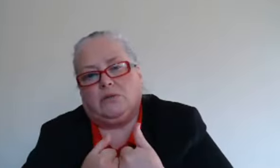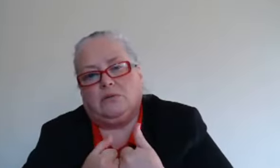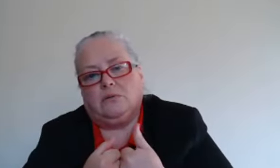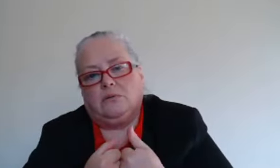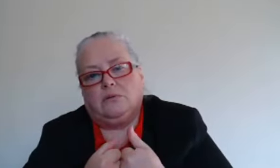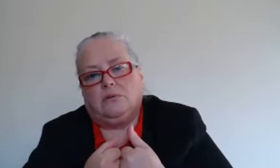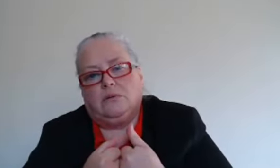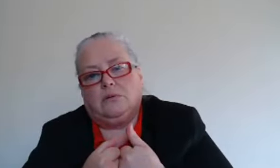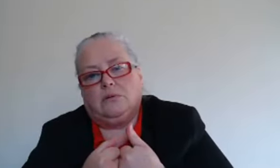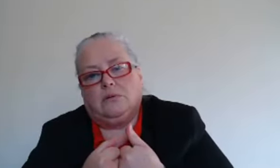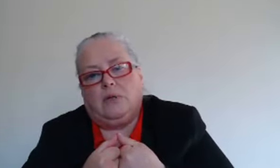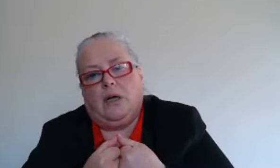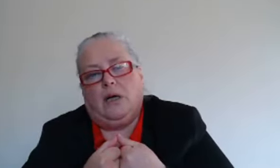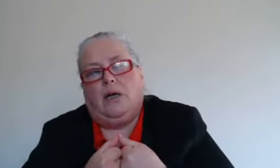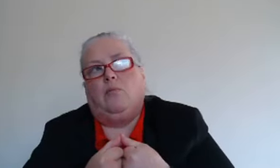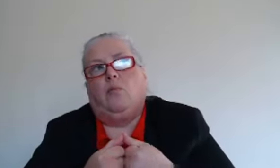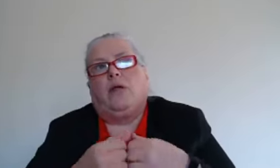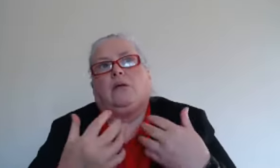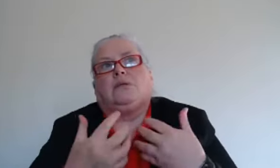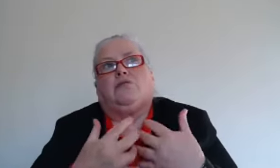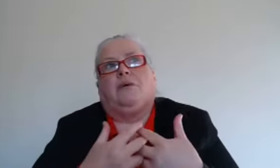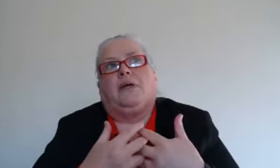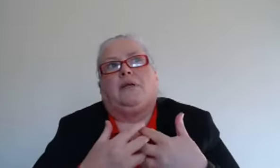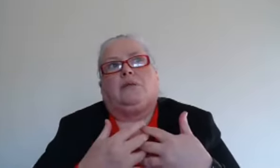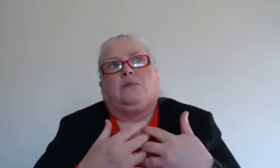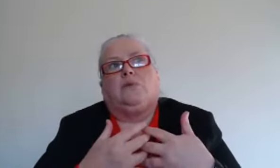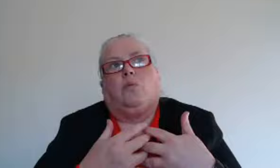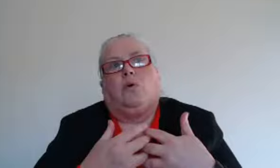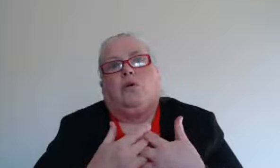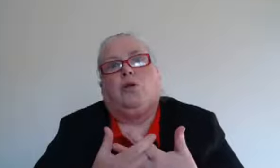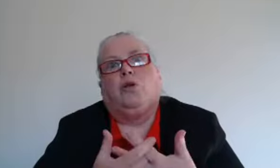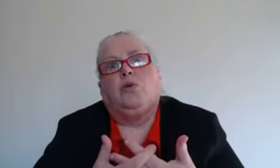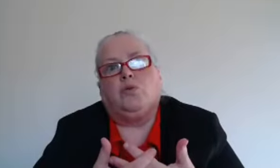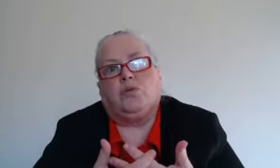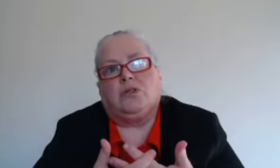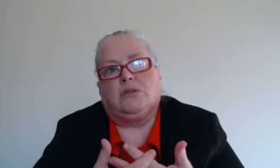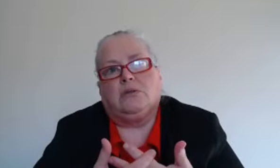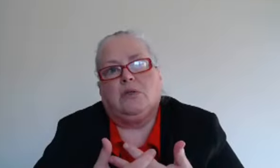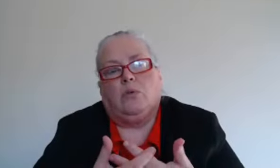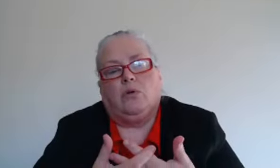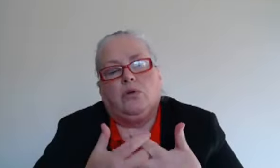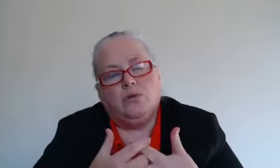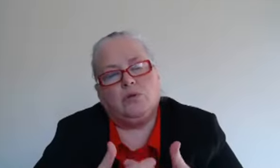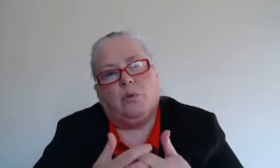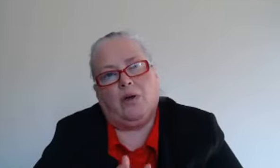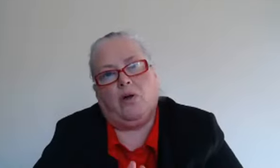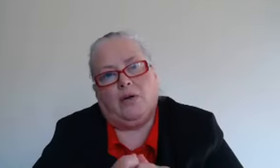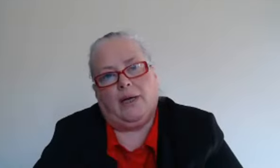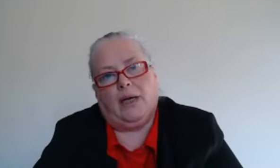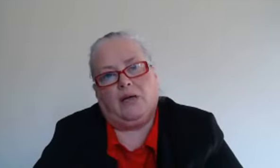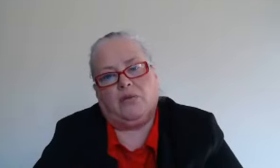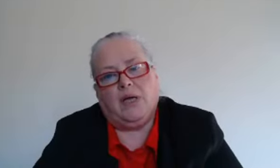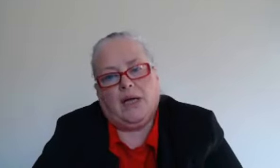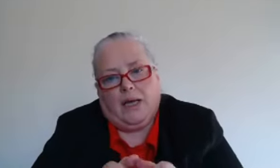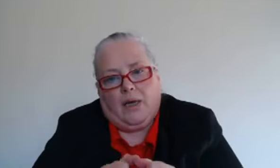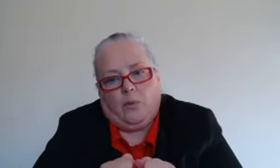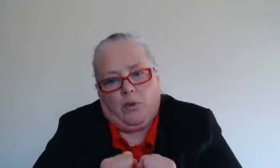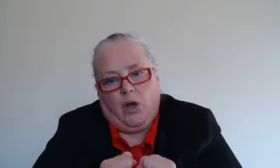we can also fear that you know we're going to lose we're going lose what we already have and we want to